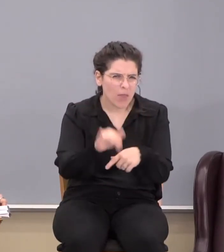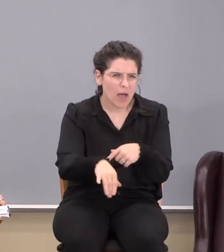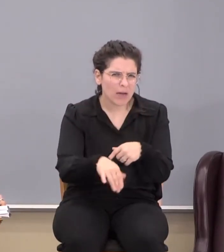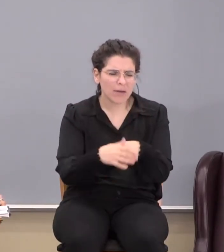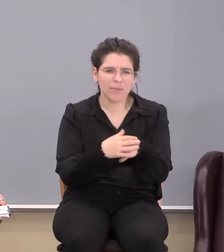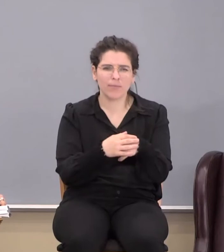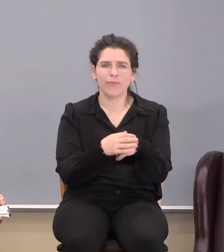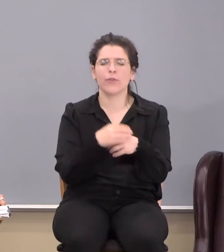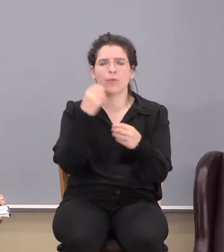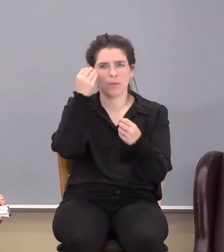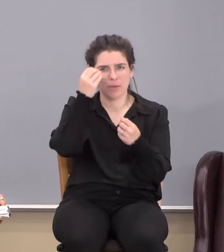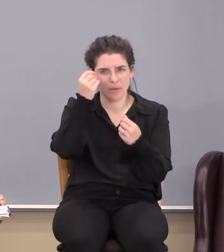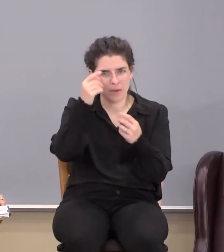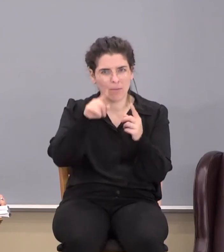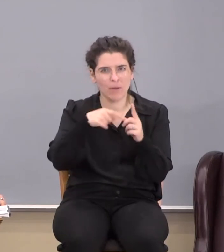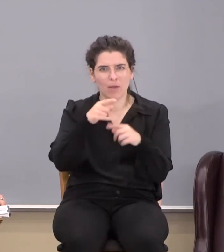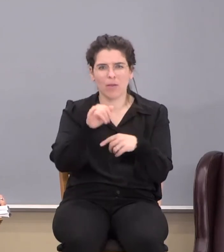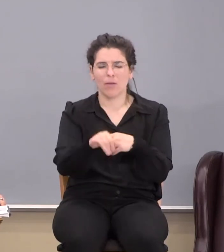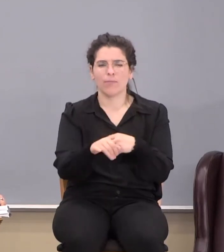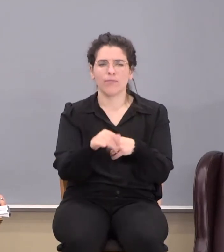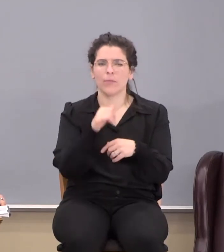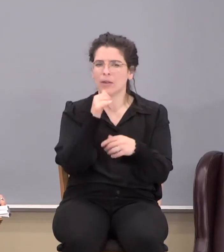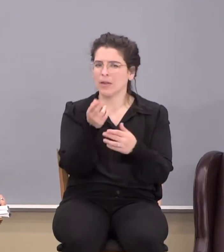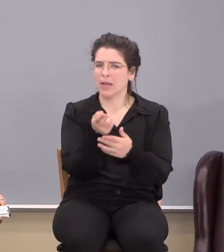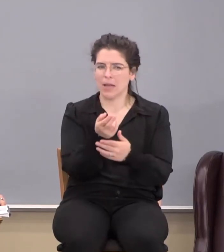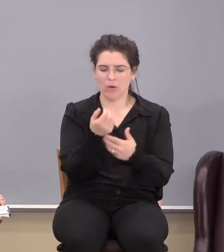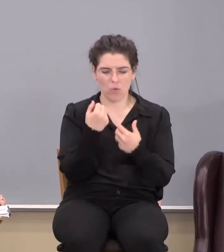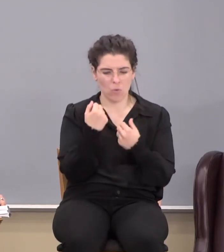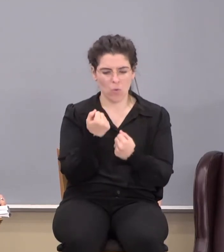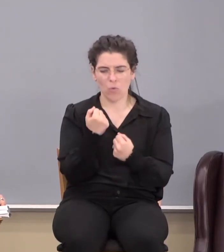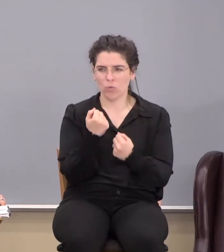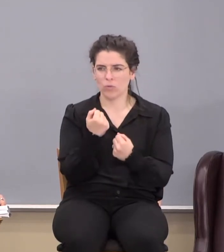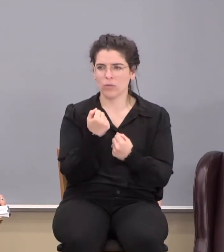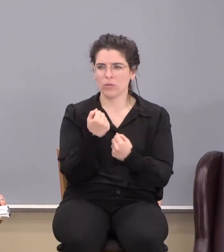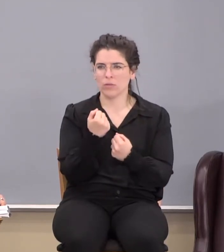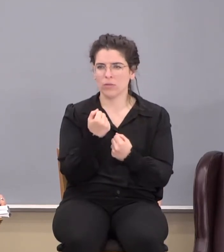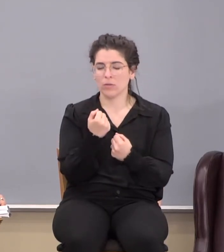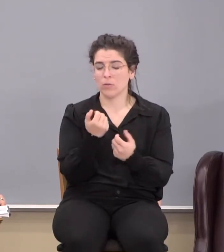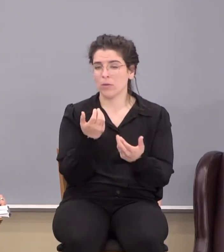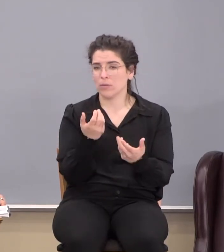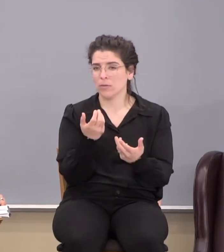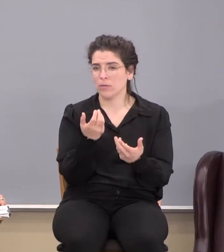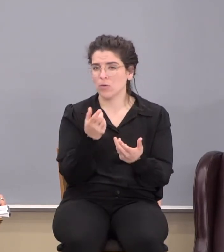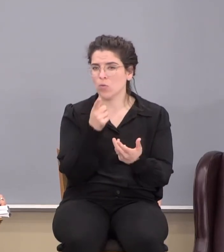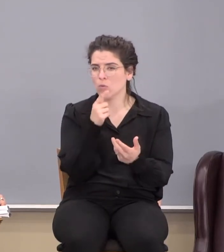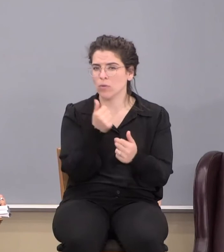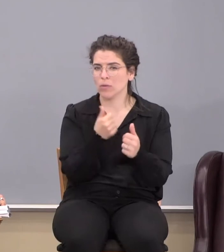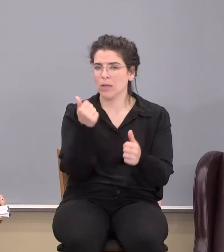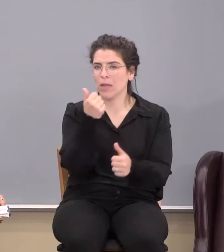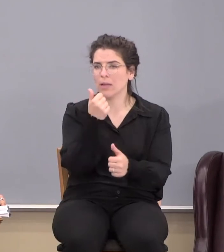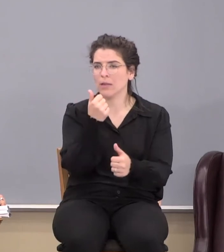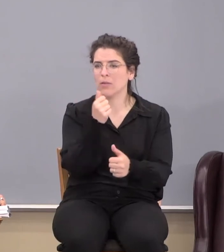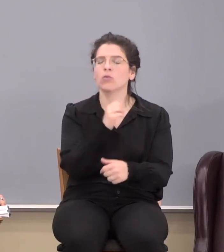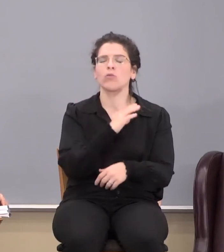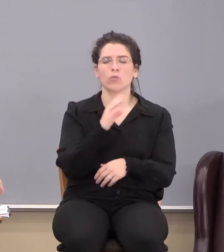think about that. Look at verse 19 and not holding statement there. Who's the head? Who's that?